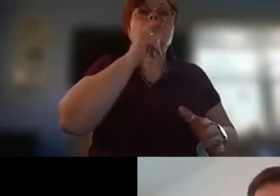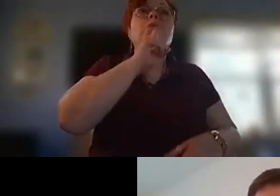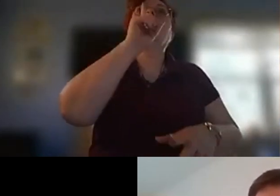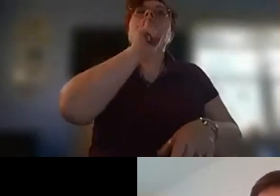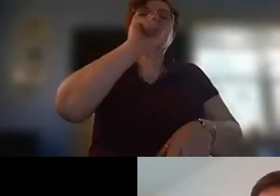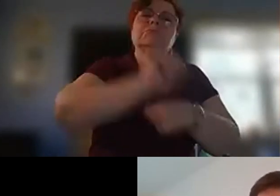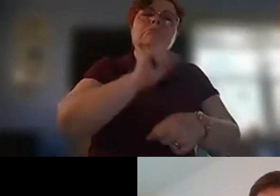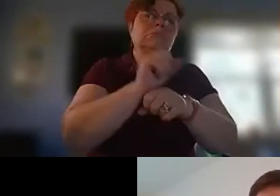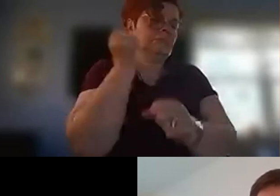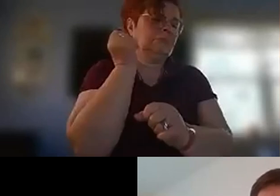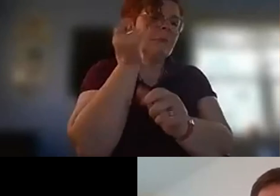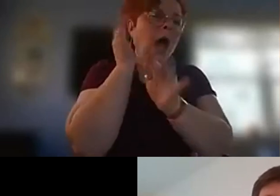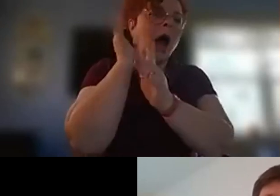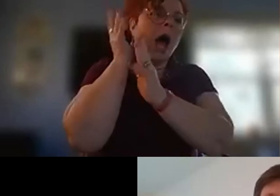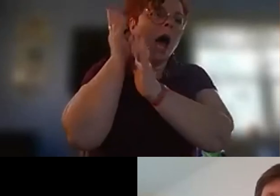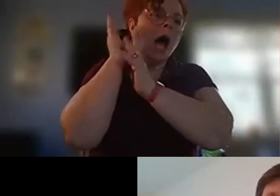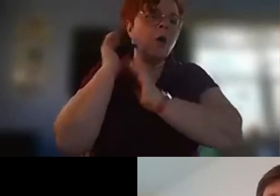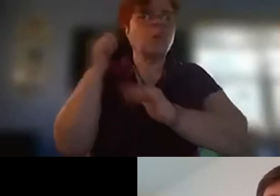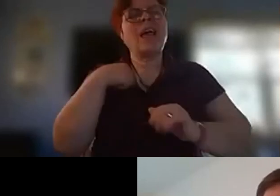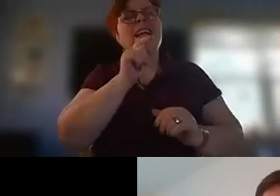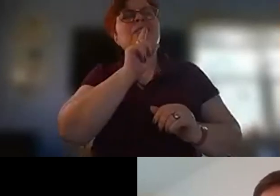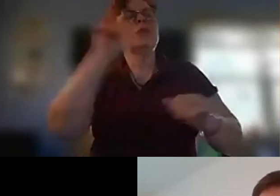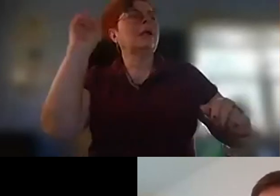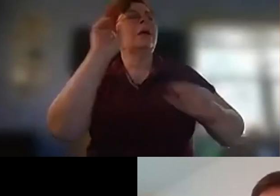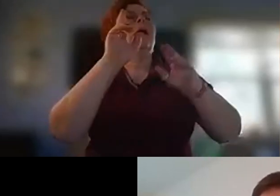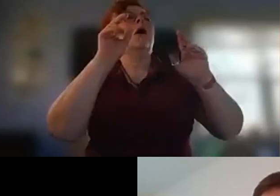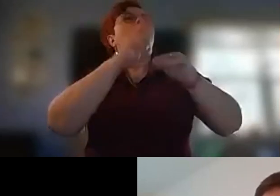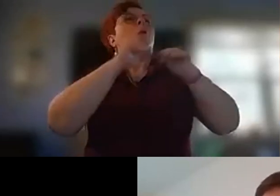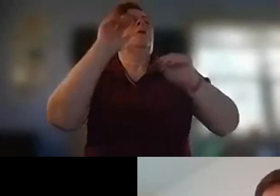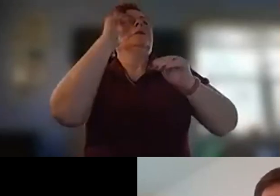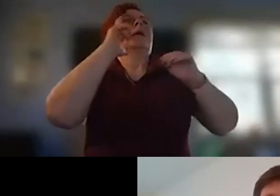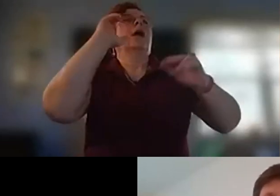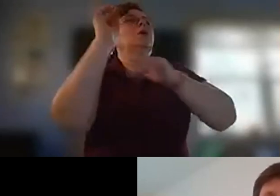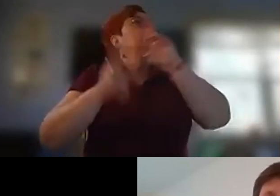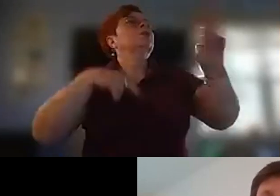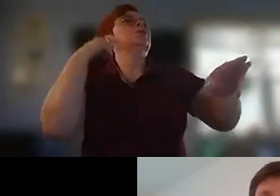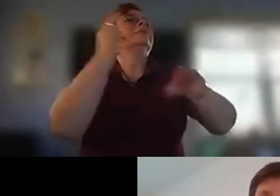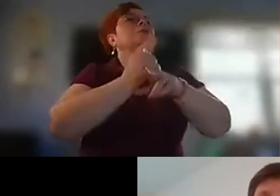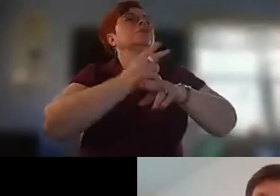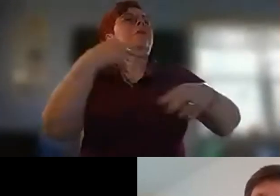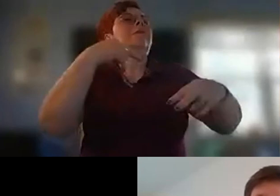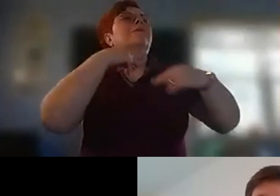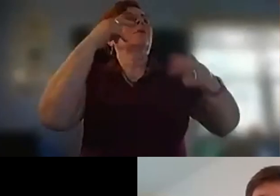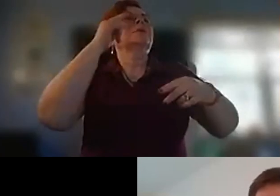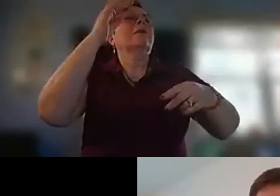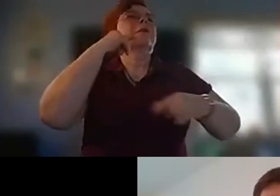a voice of a kind of universal voice of of of of the elder the whole notion that the elder holds